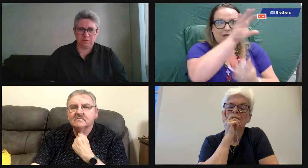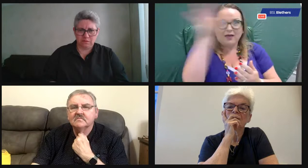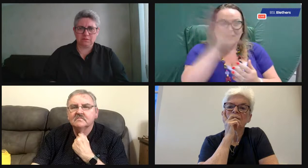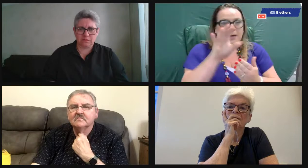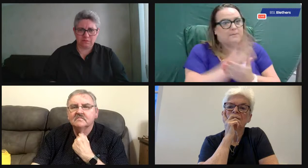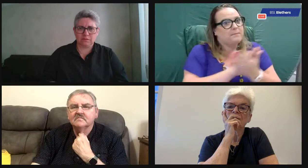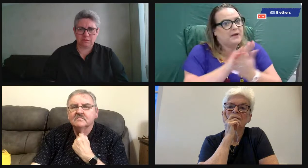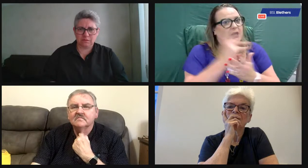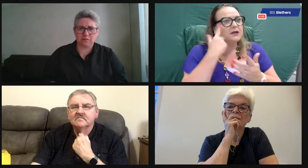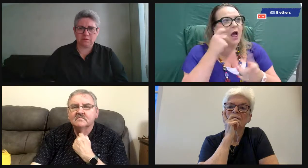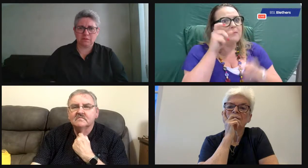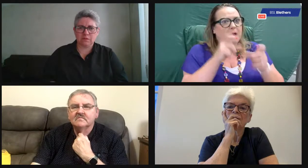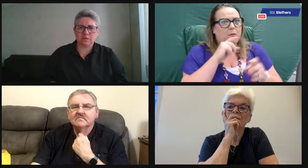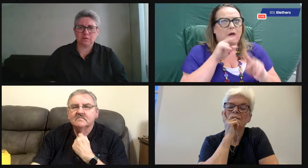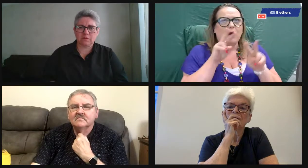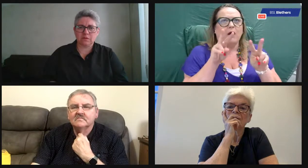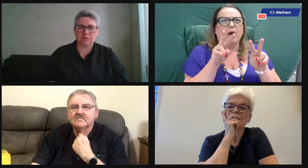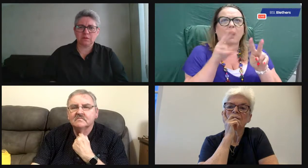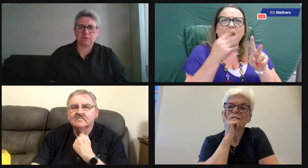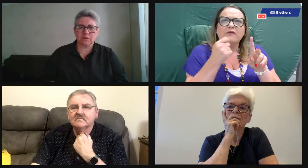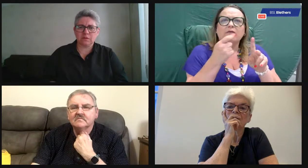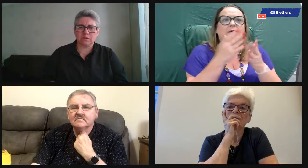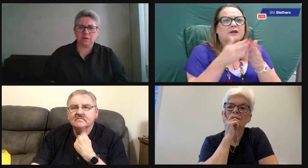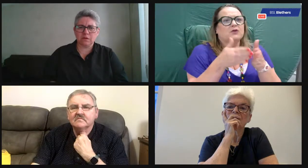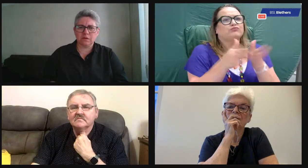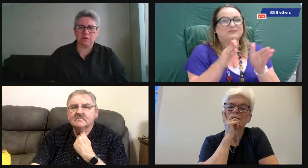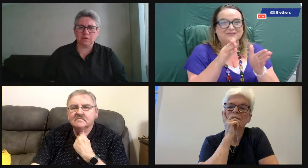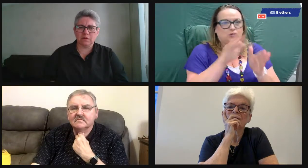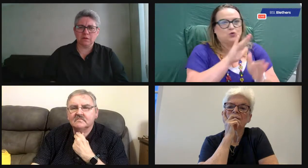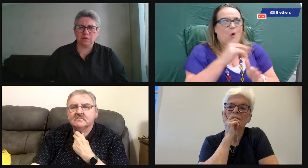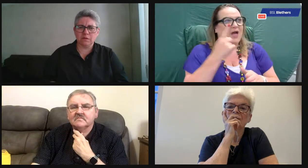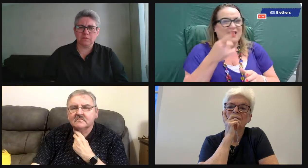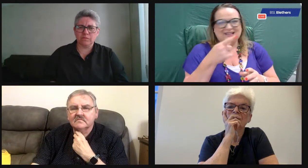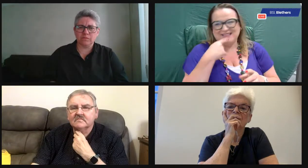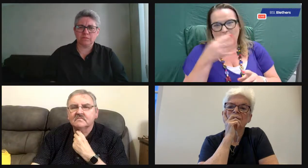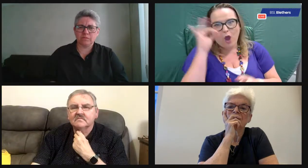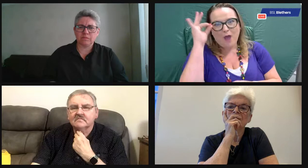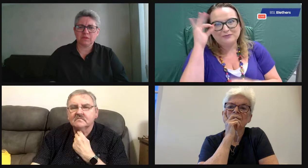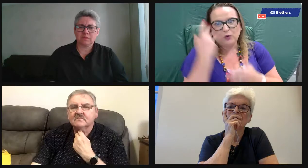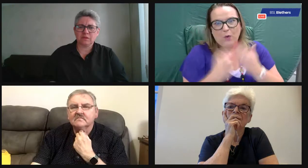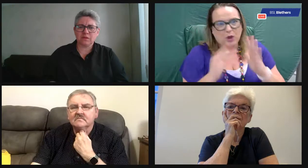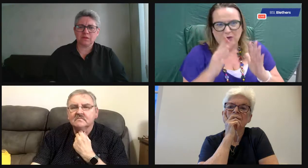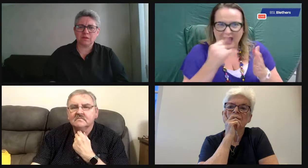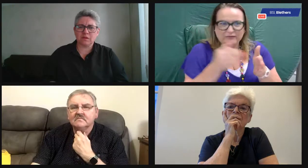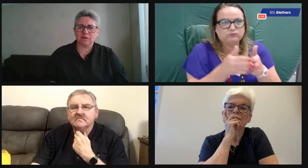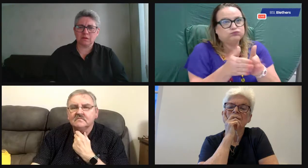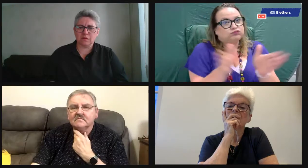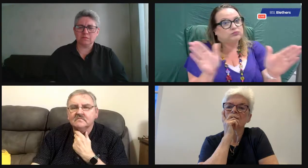what volunteering is. And so that they can actually go, ah, that's it. They don't think that it's